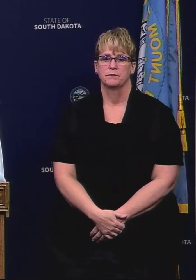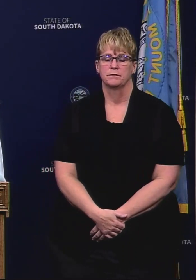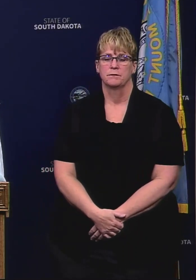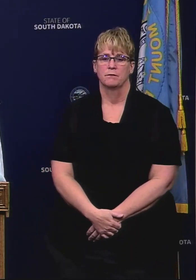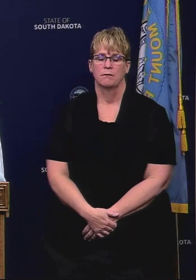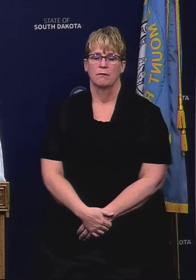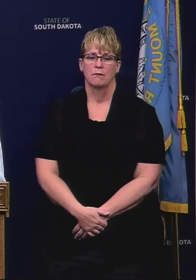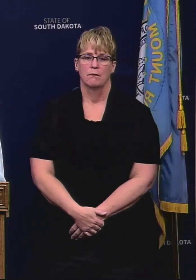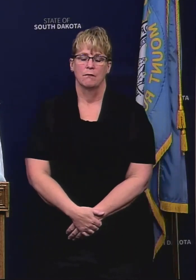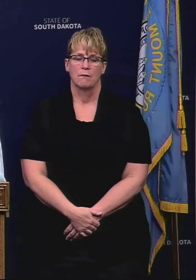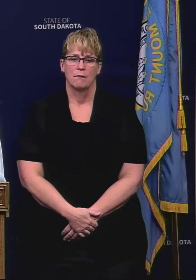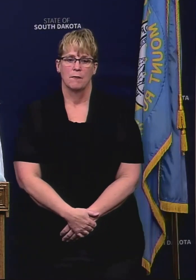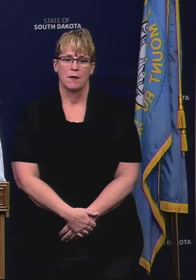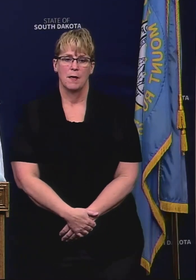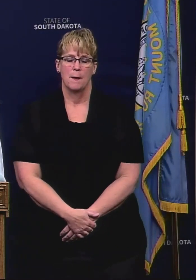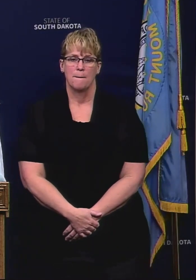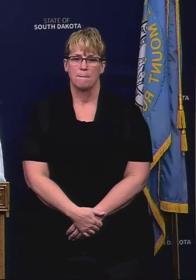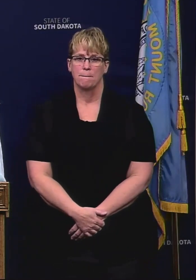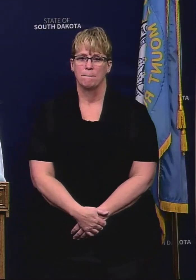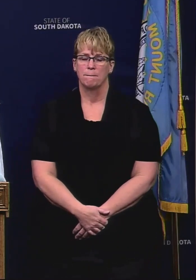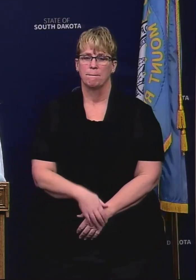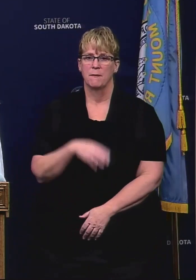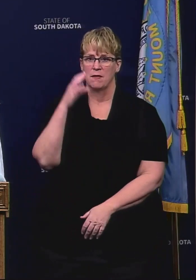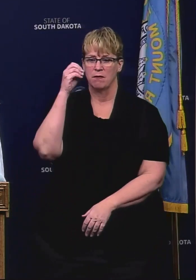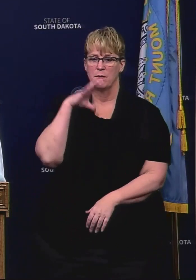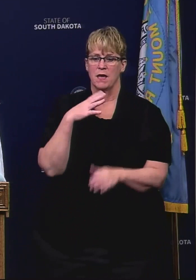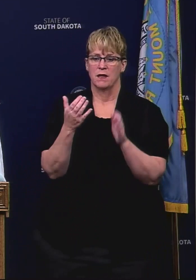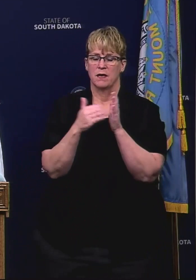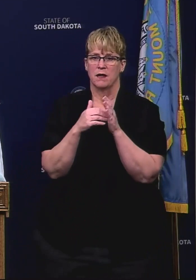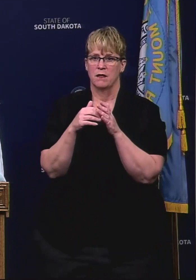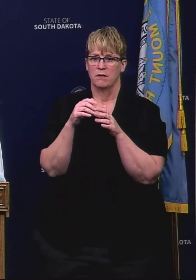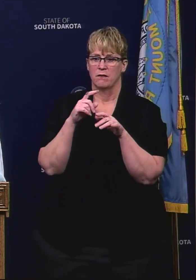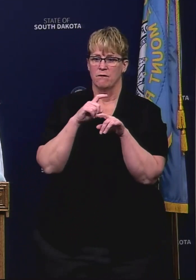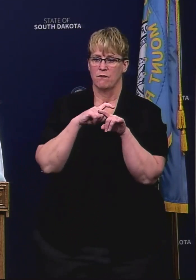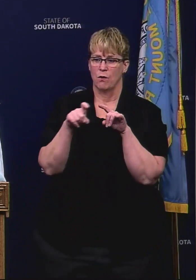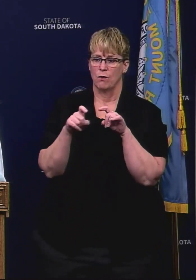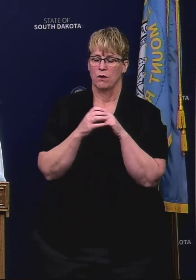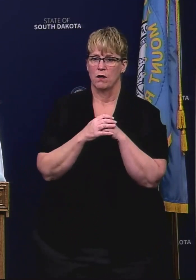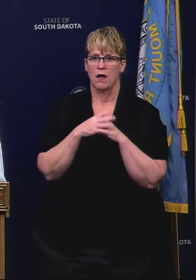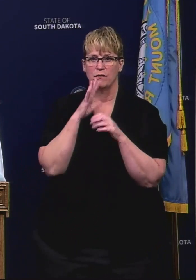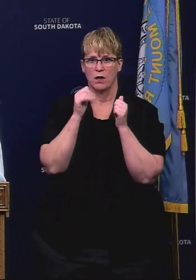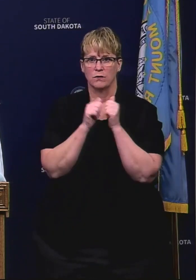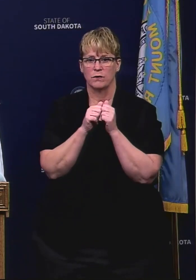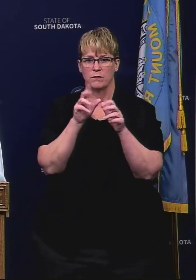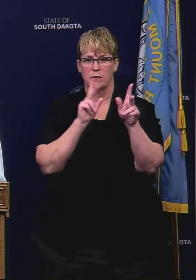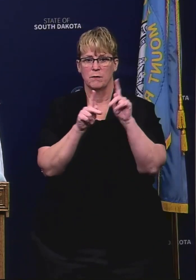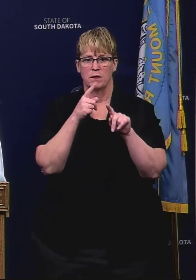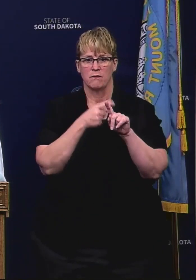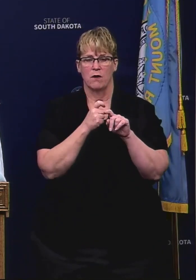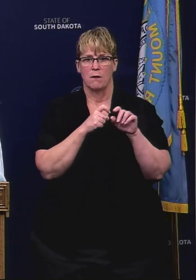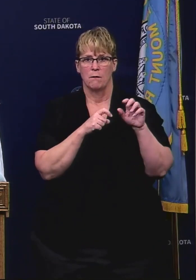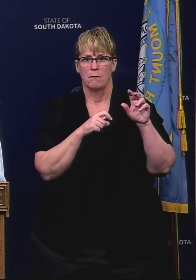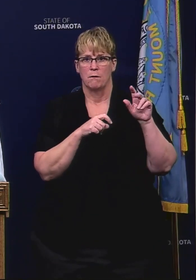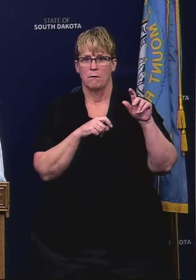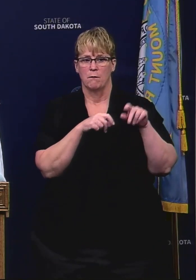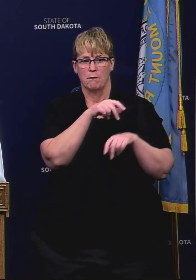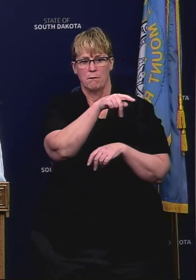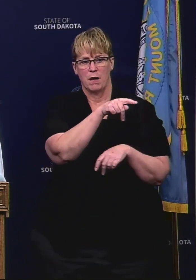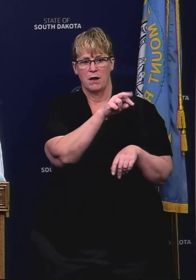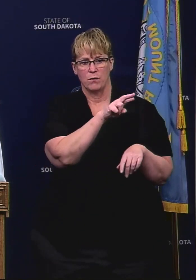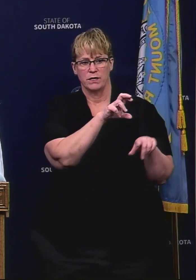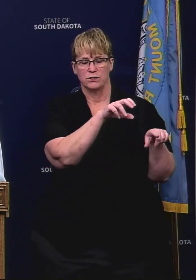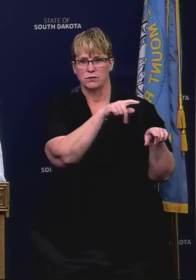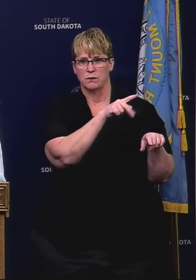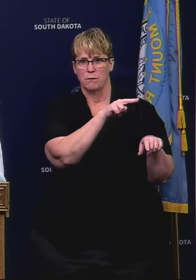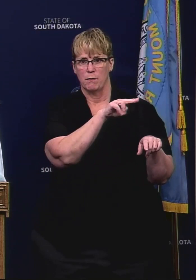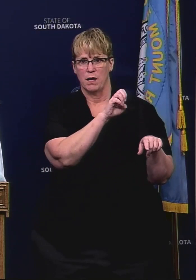I had another question I've spoken with a lot of folks from from both Pine Ridge and and Cheyenne River and